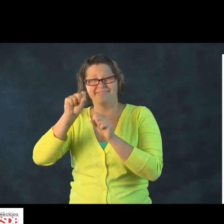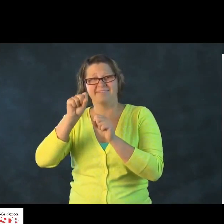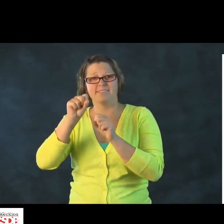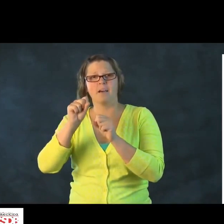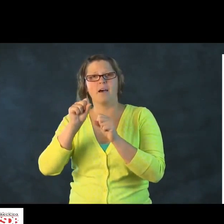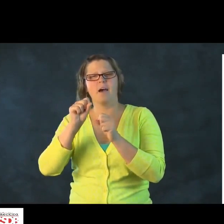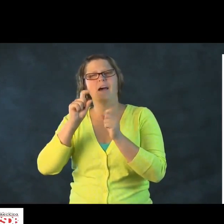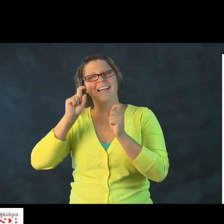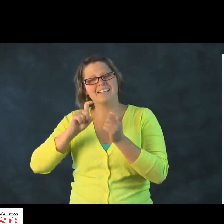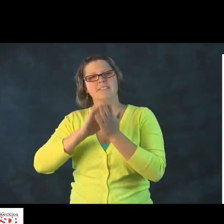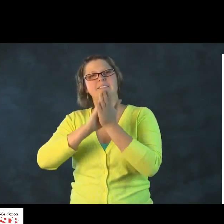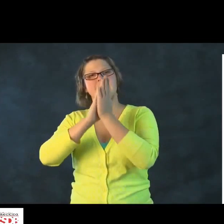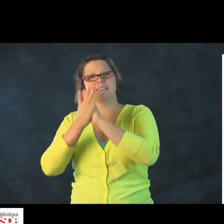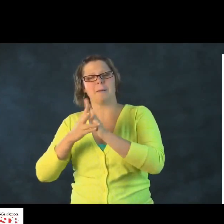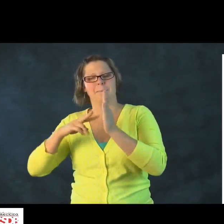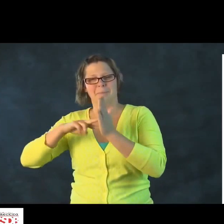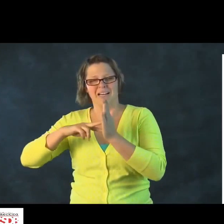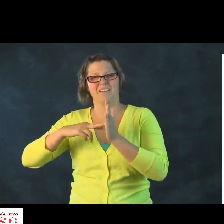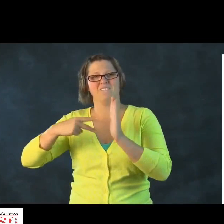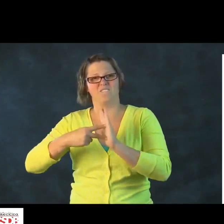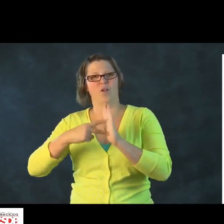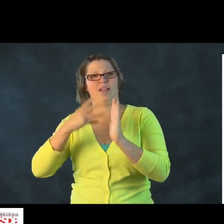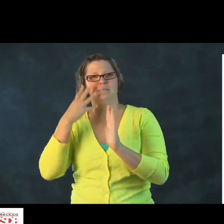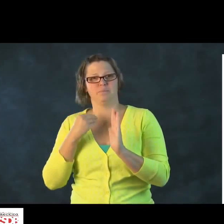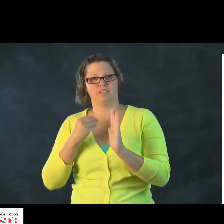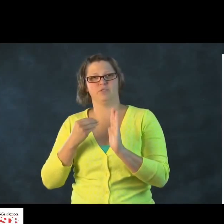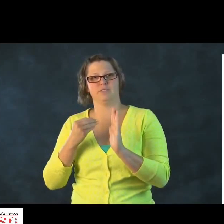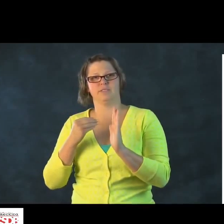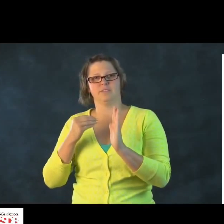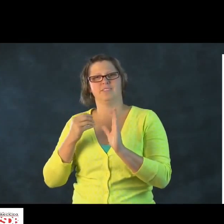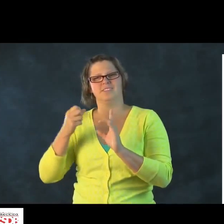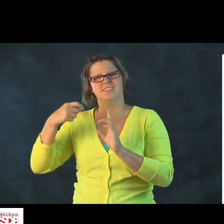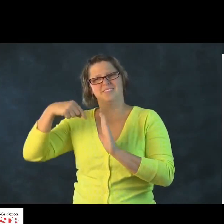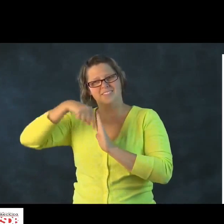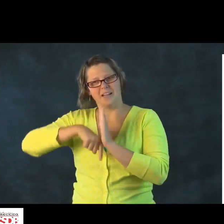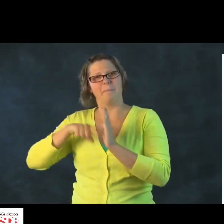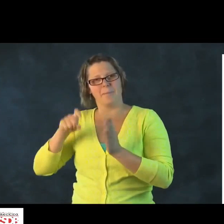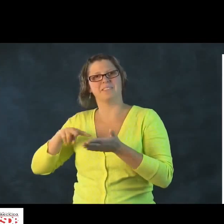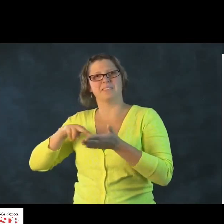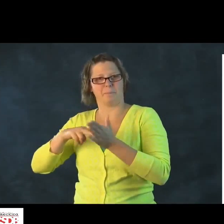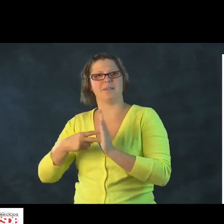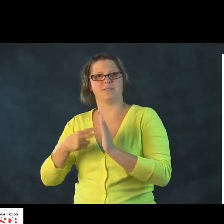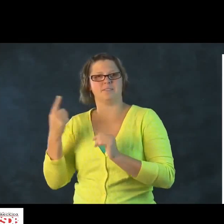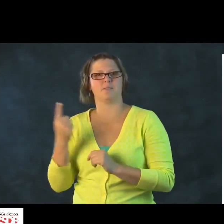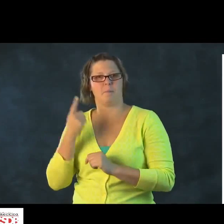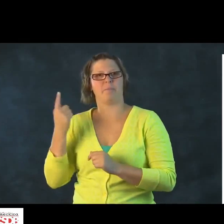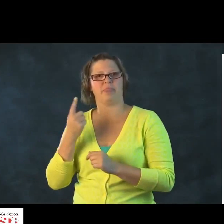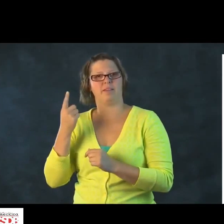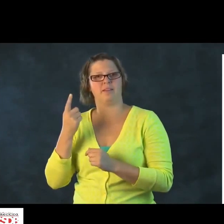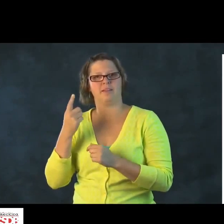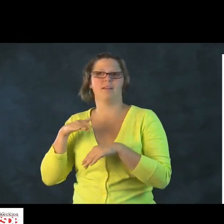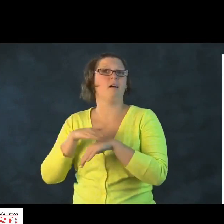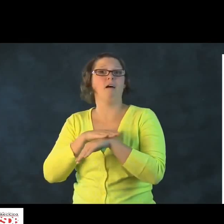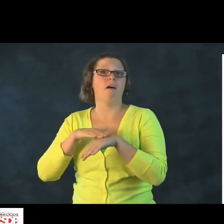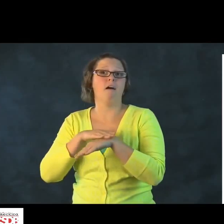Those opportunities that I just spoke about need to be meaningful experiences. They have to be